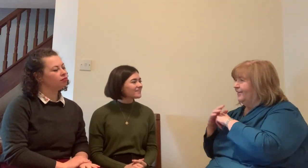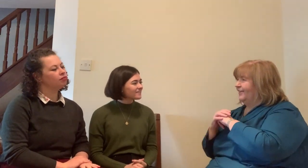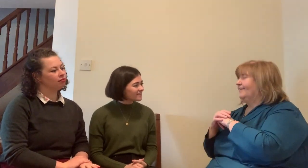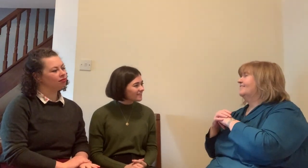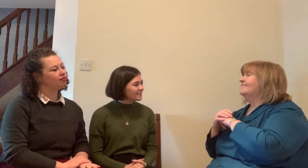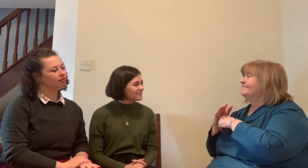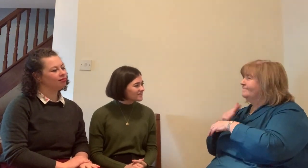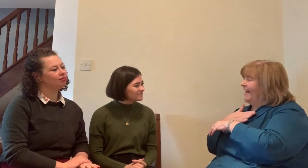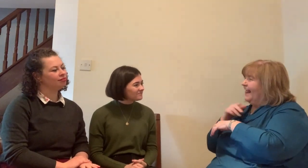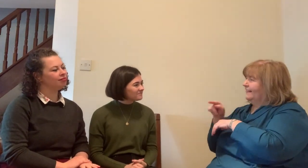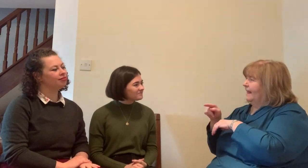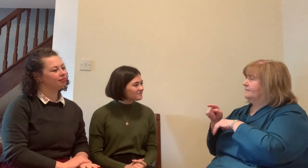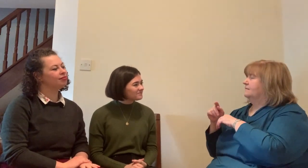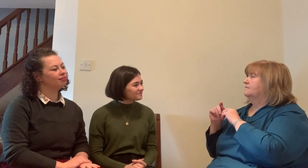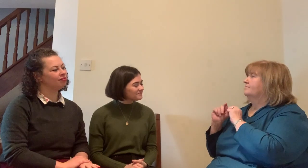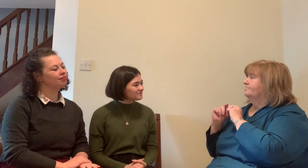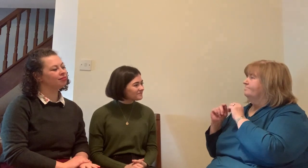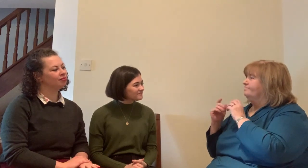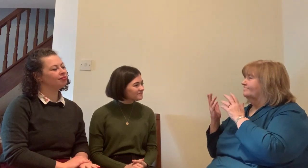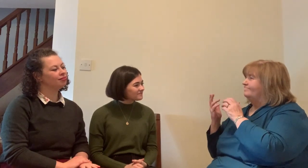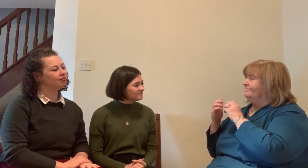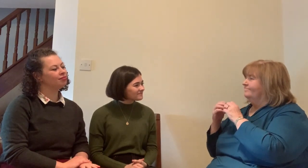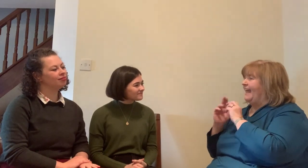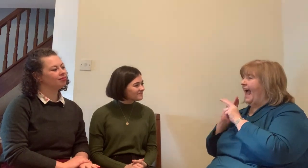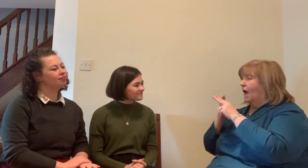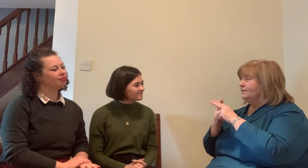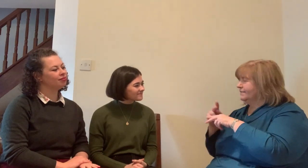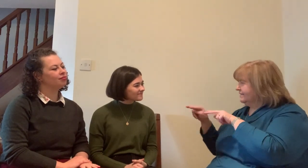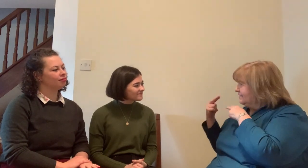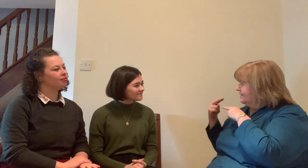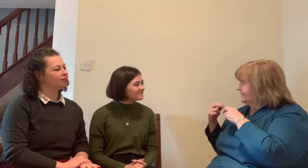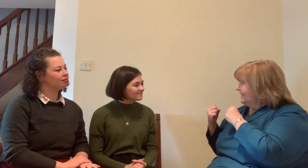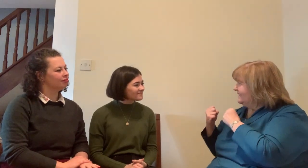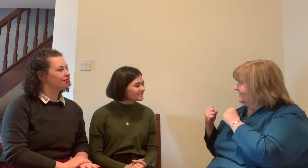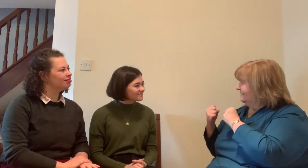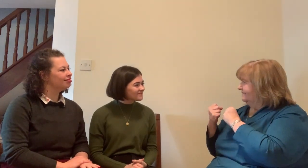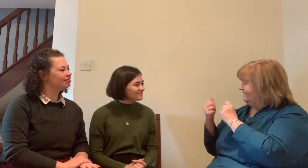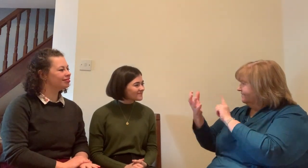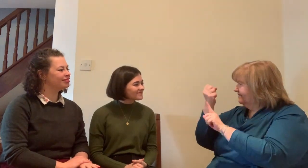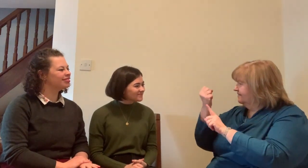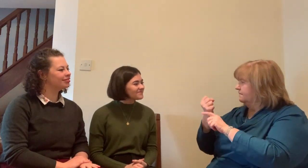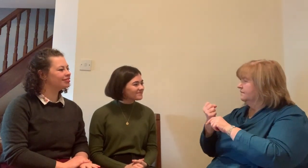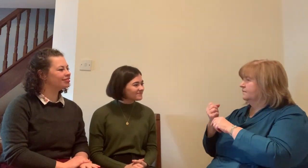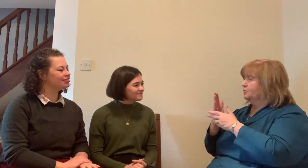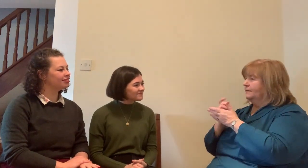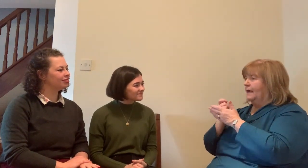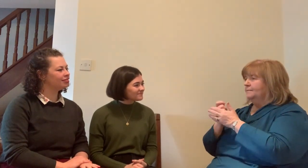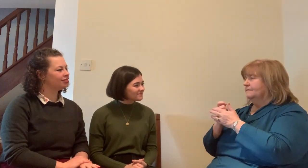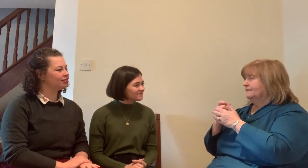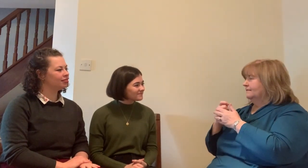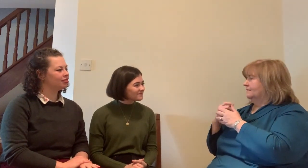Stitcher Spotify whatever you're listening to us on it makes a huge difference thank you bye